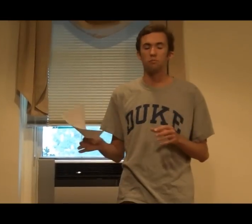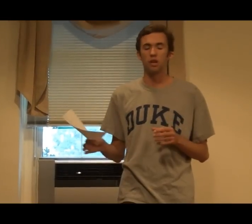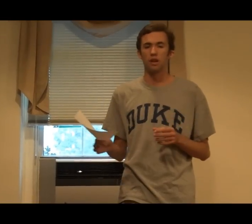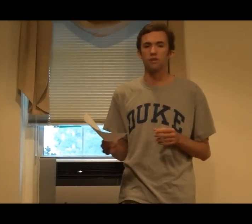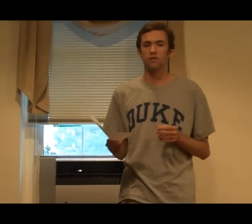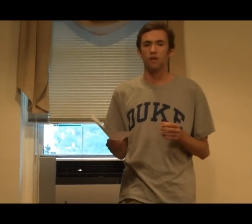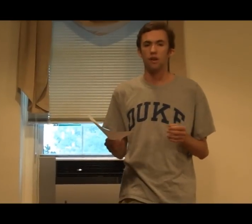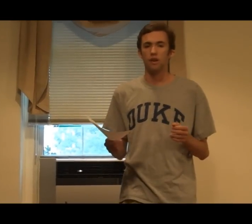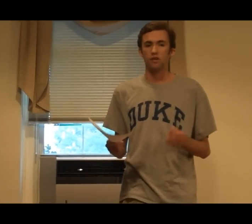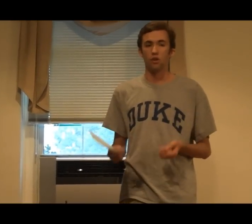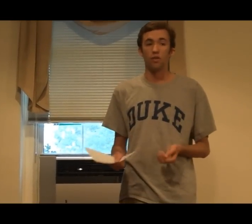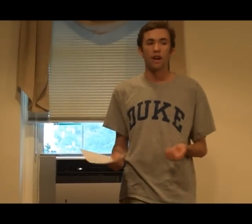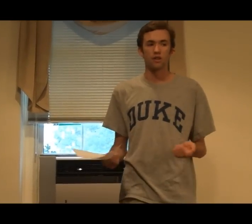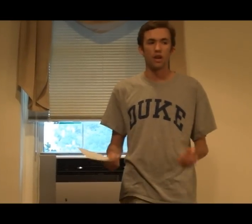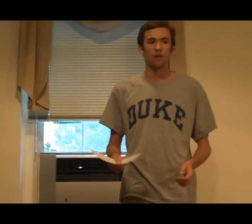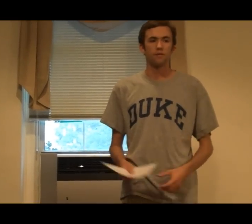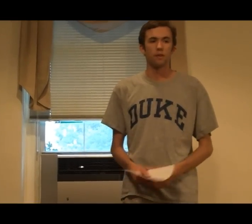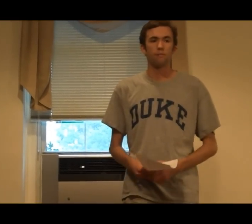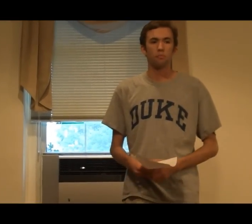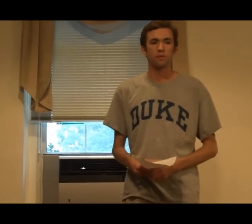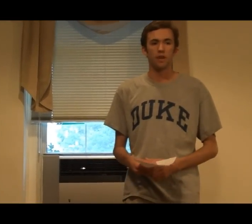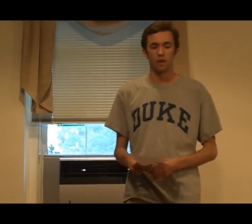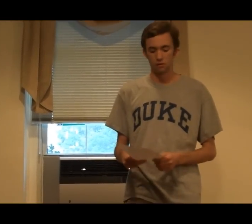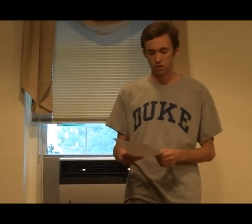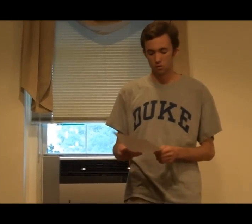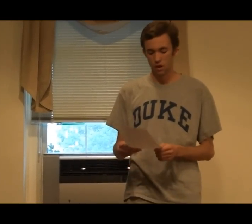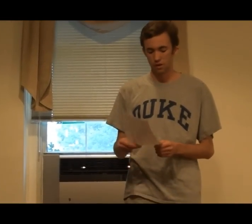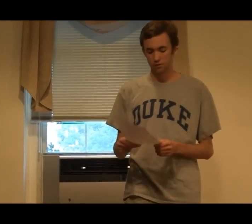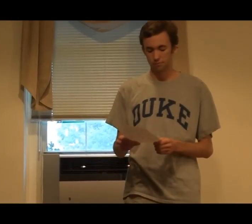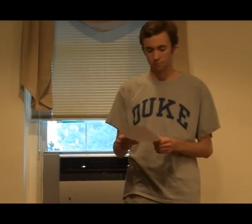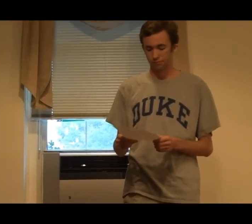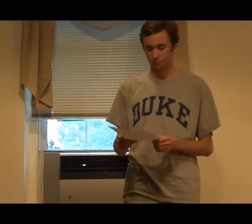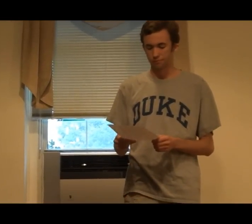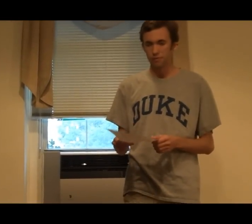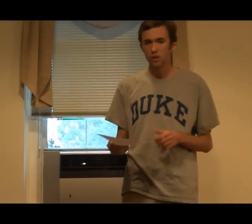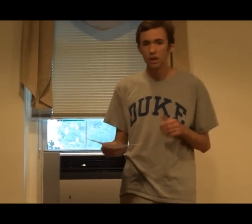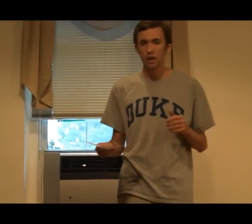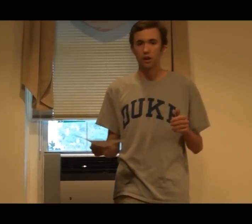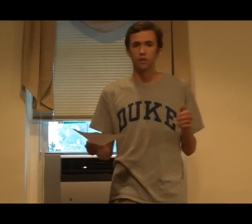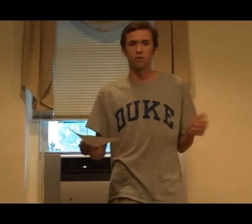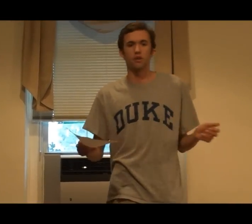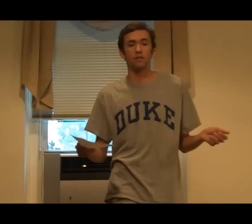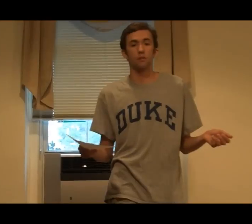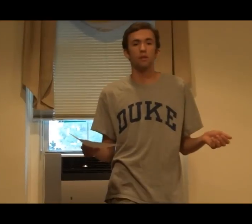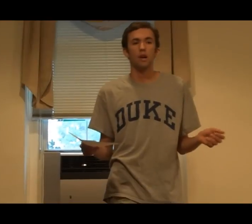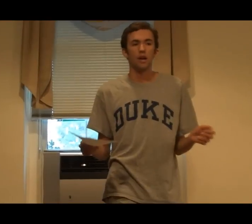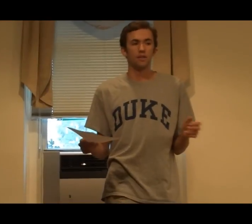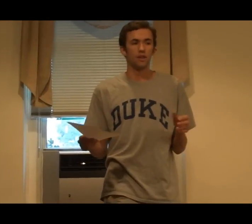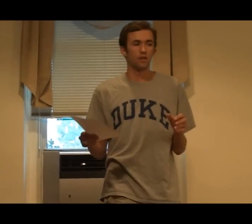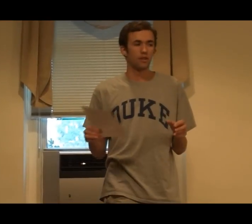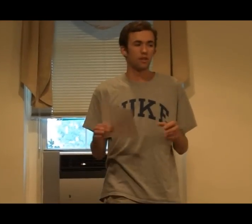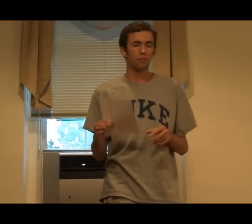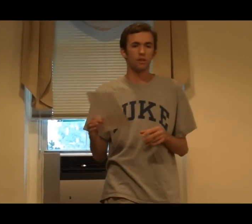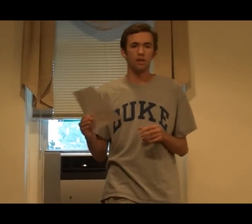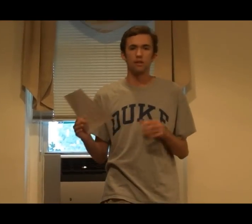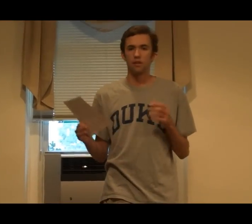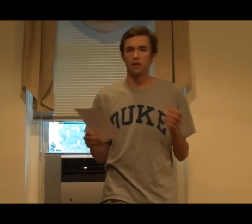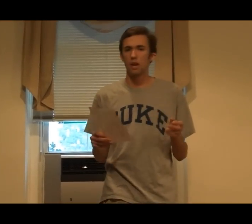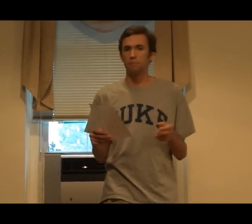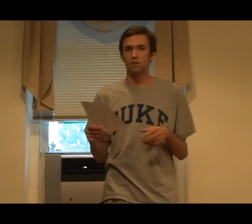meanings. So they actually have some form of sign language in the wild. Now, another criticism is that chimpanzees and apes